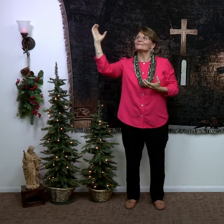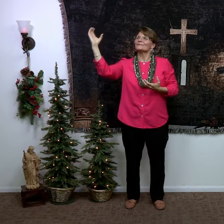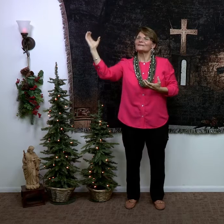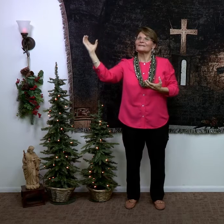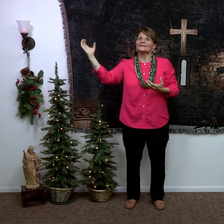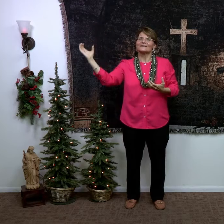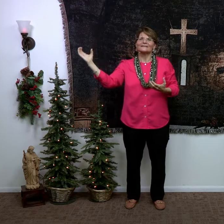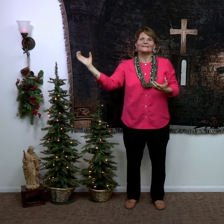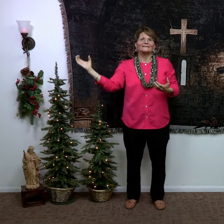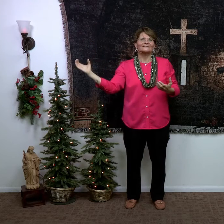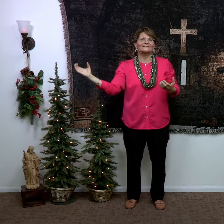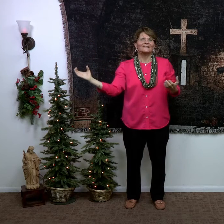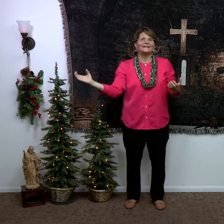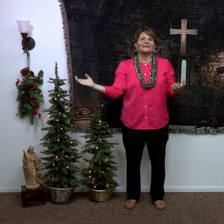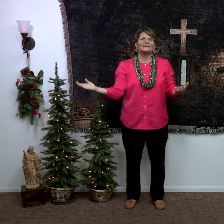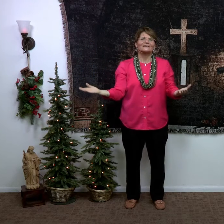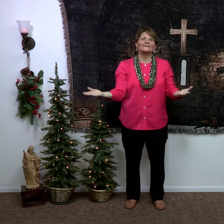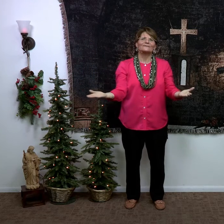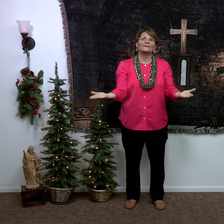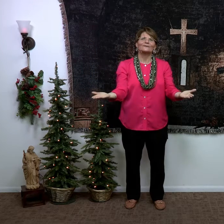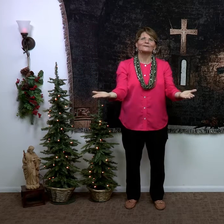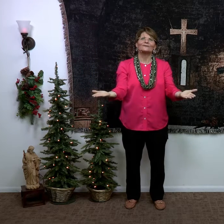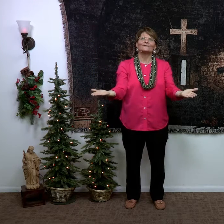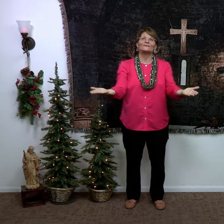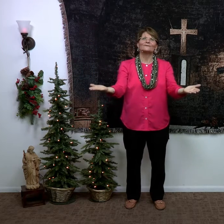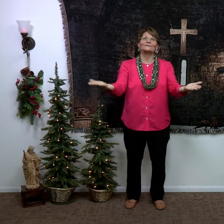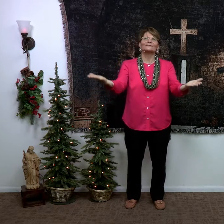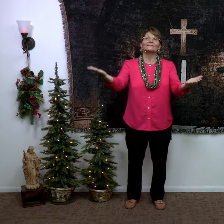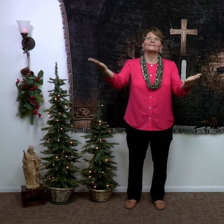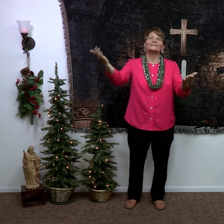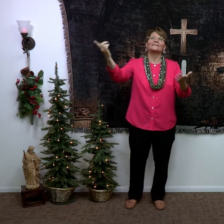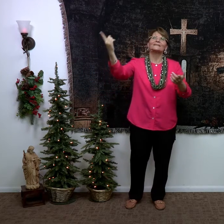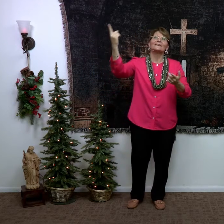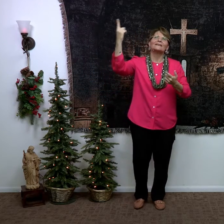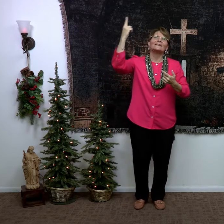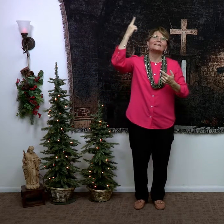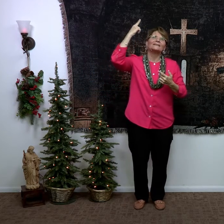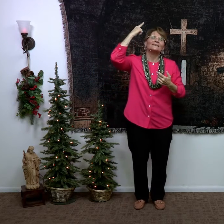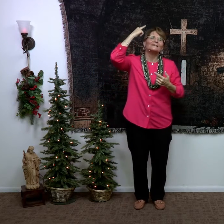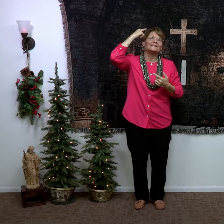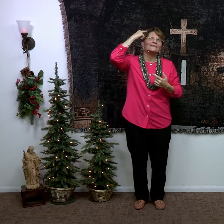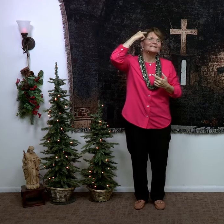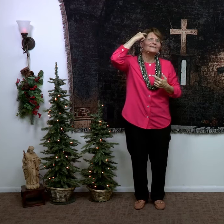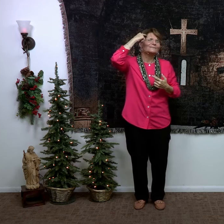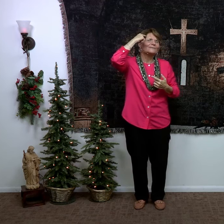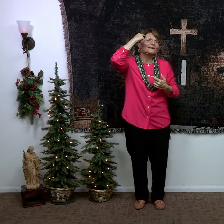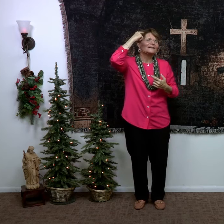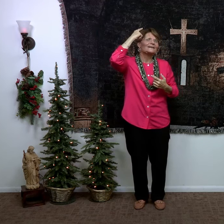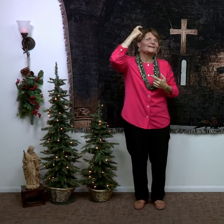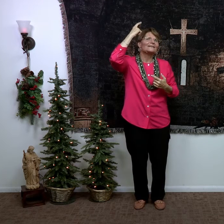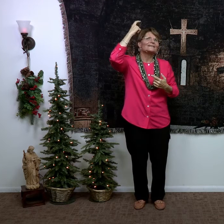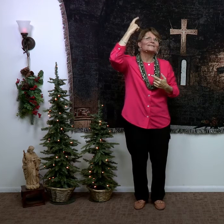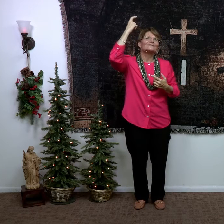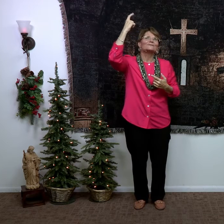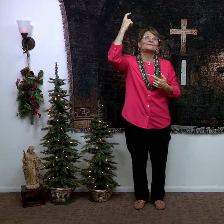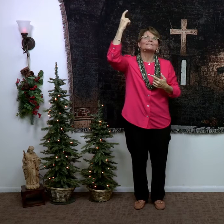If only in my dreams